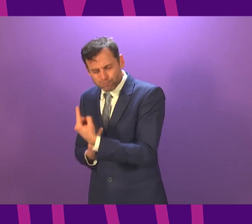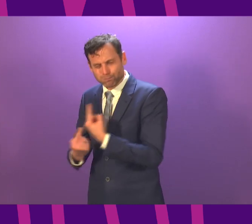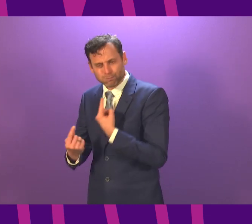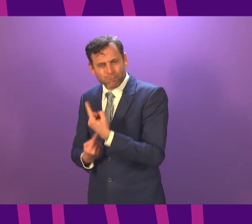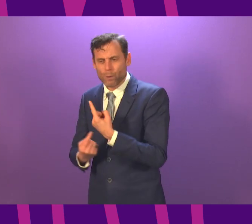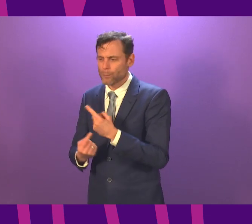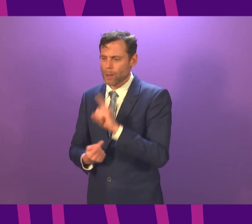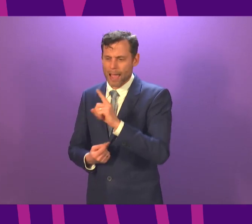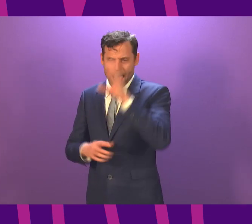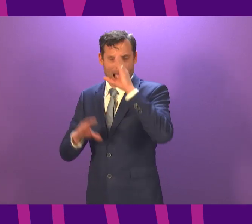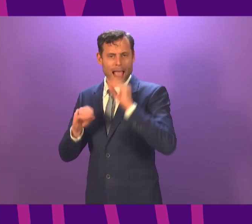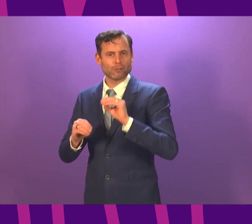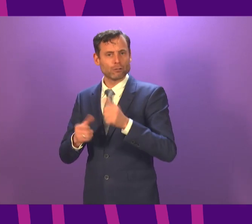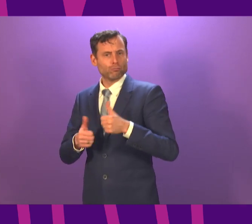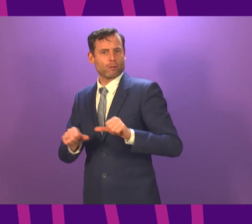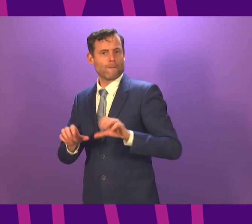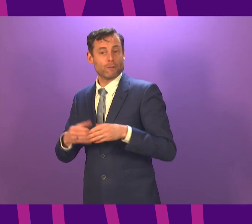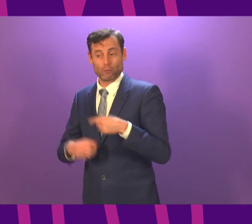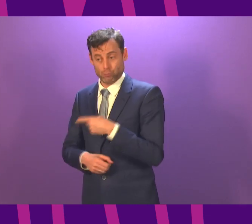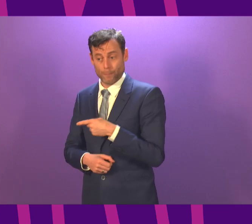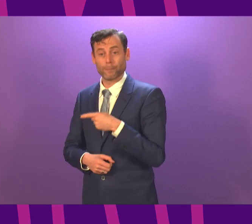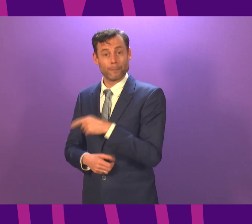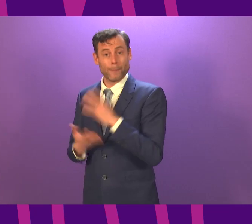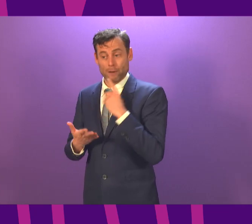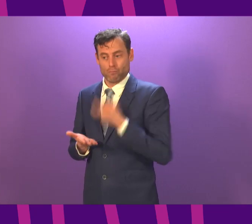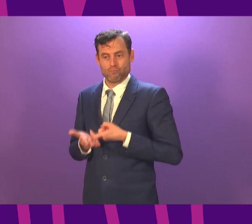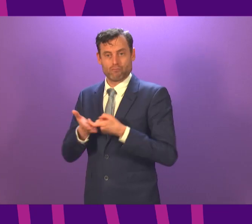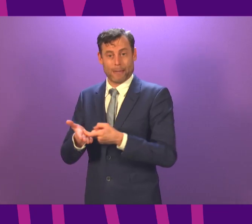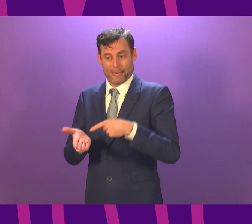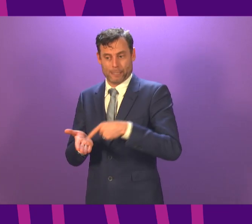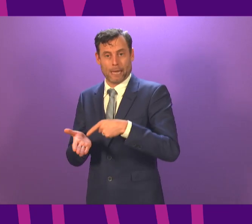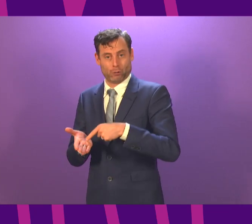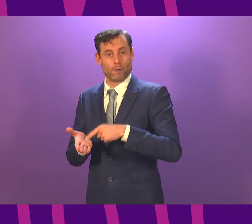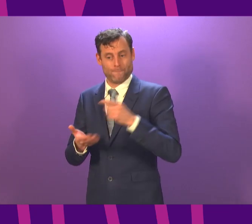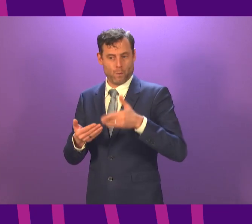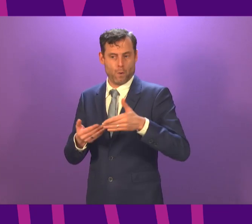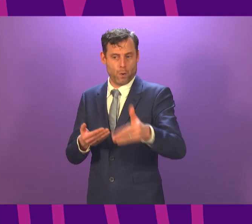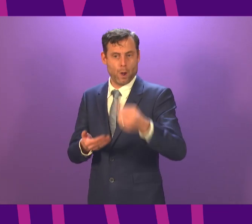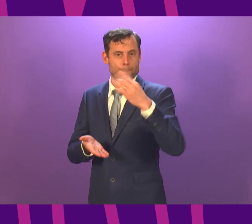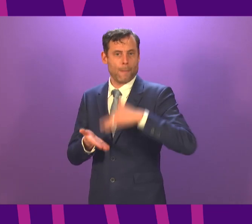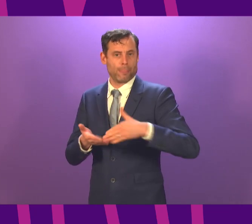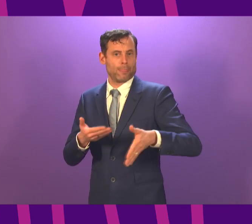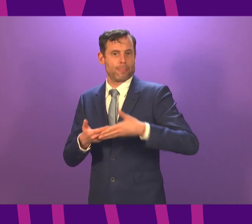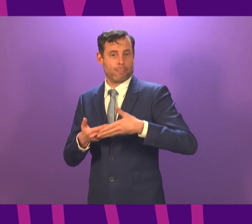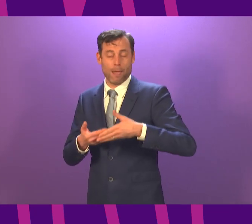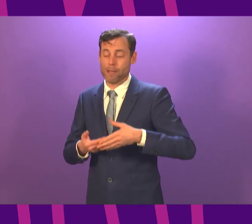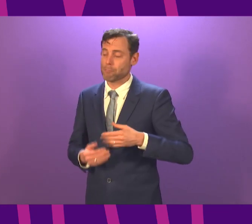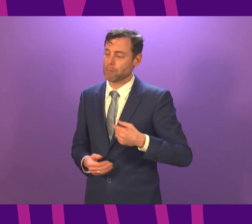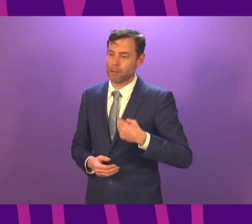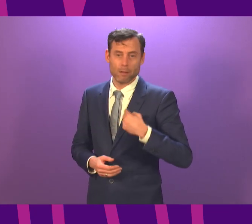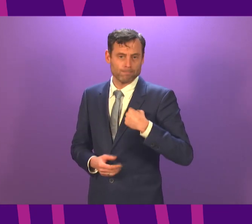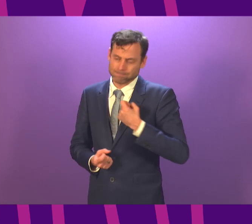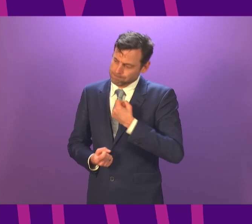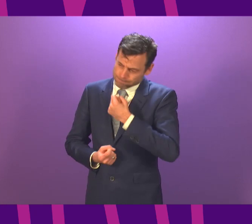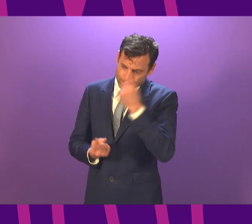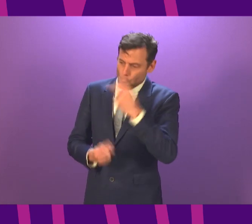education recovery group, which, of course, met this morning and made the recommendation that I've announced today to Cabinet. I respect the